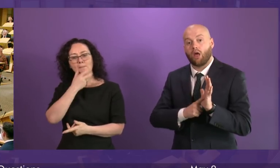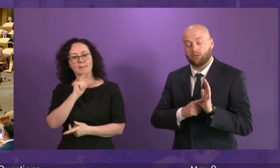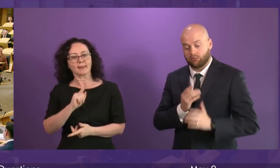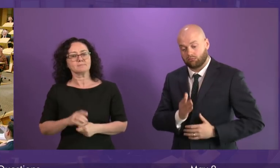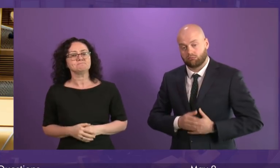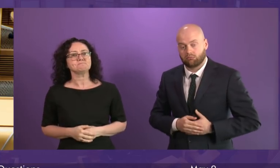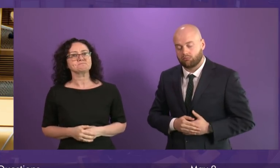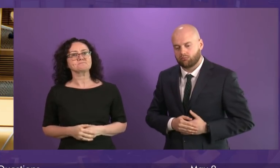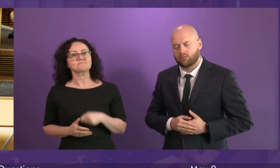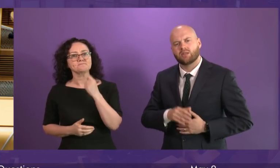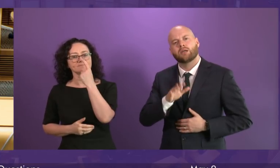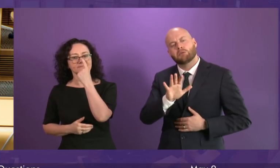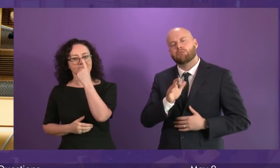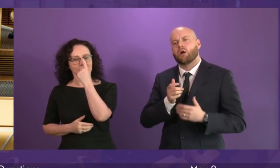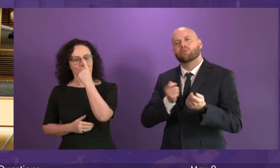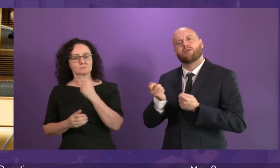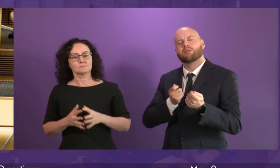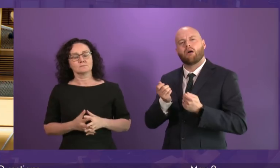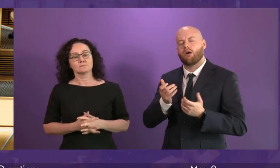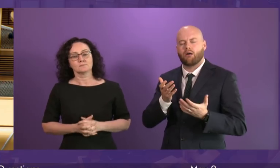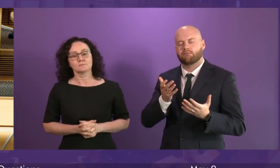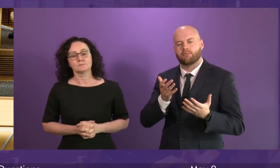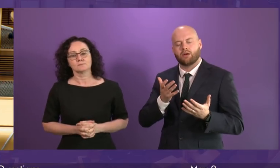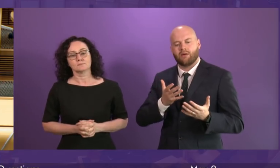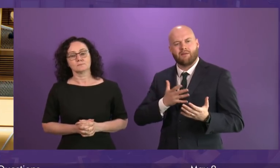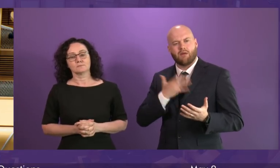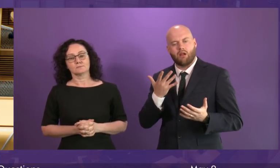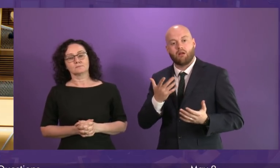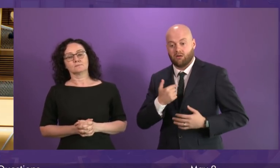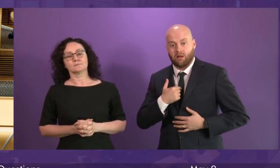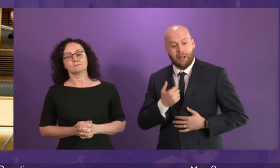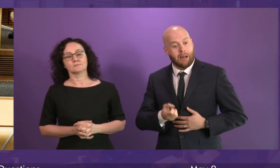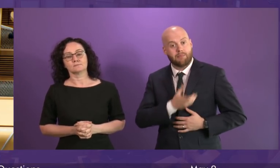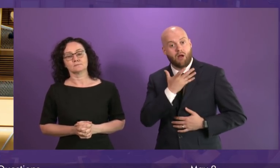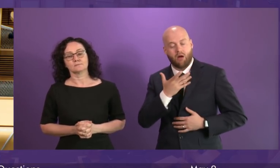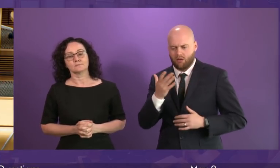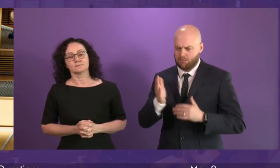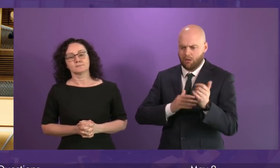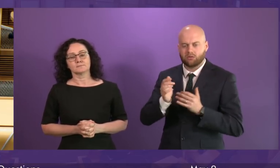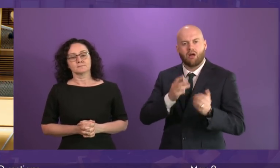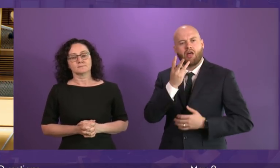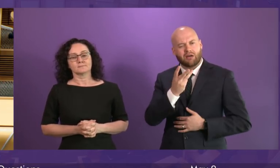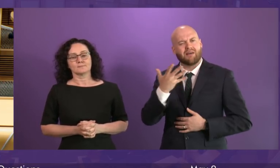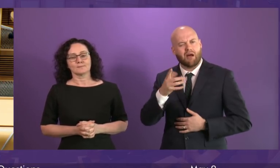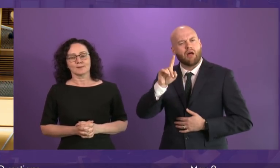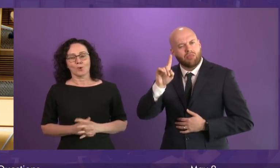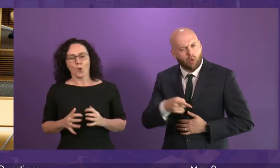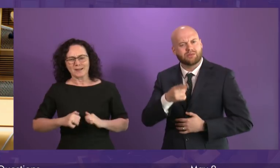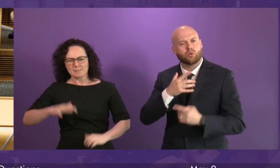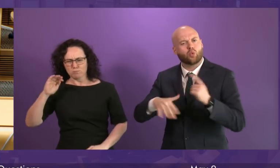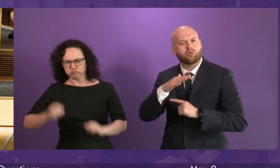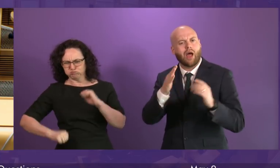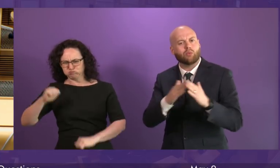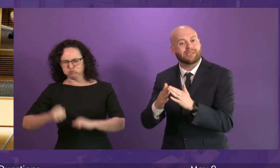I think the First Minister's calculator needs adjusting because Labour built 35,000 social houses when we were in power.